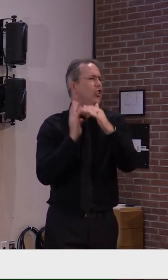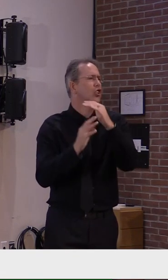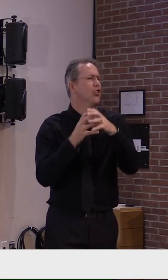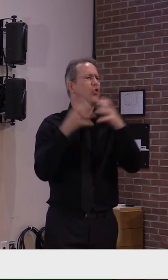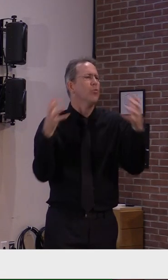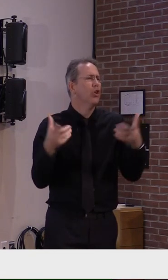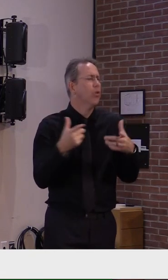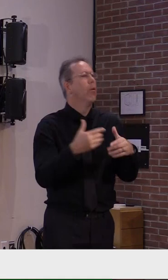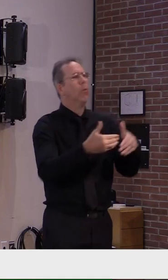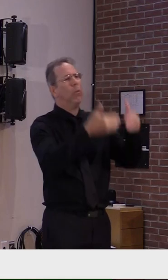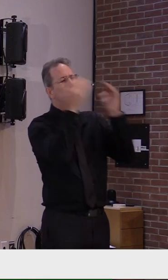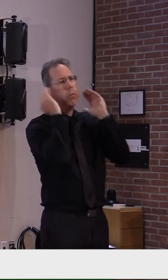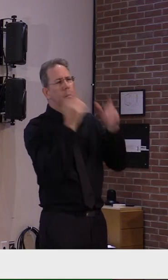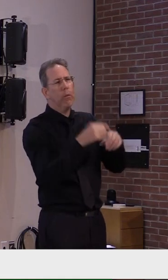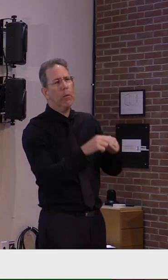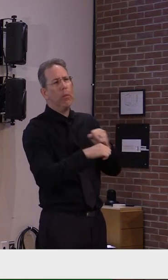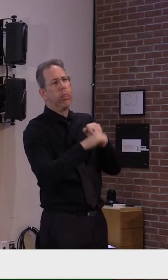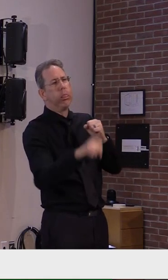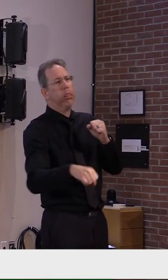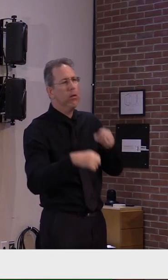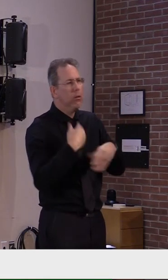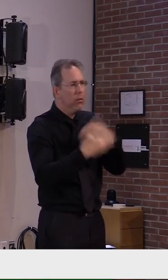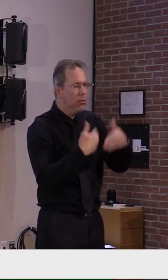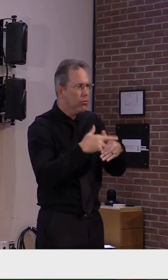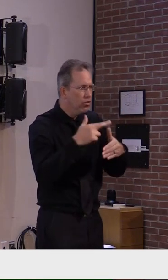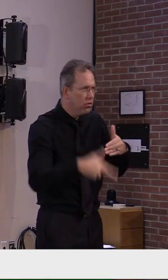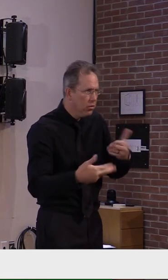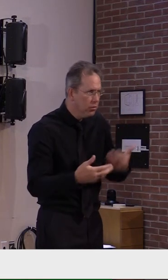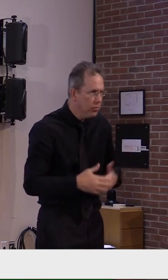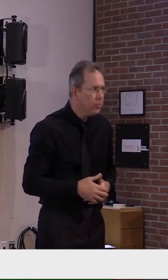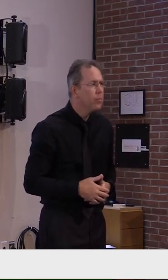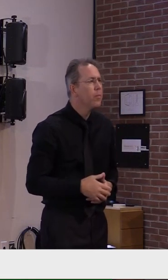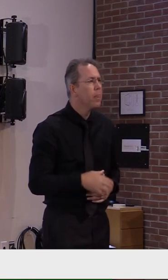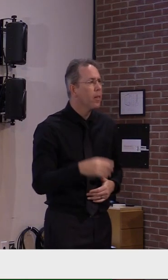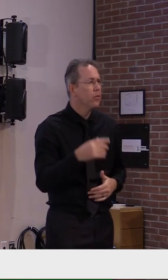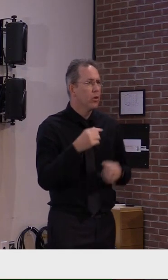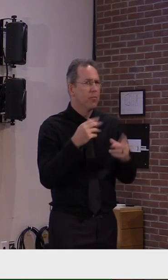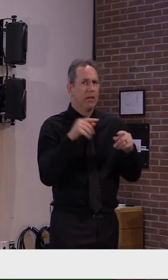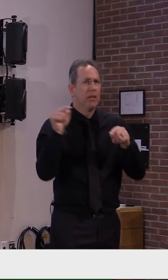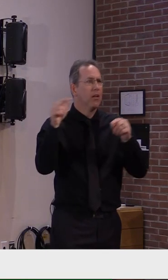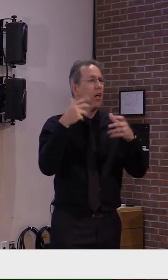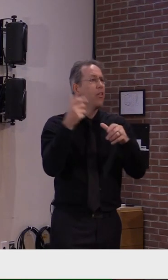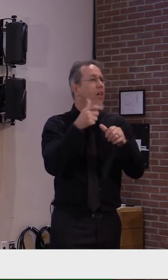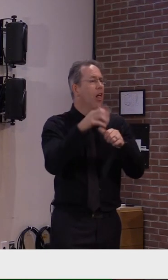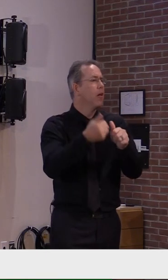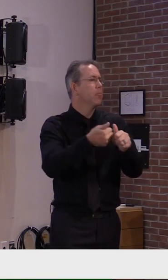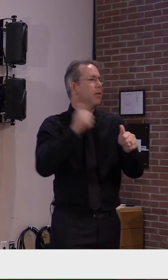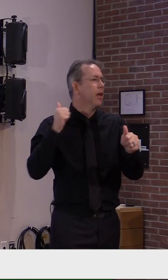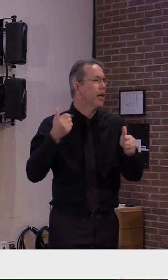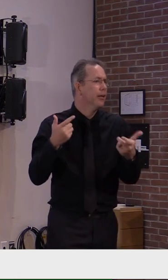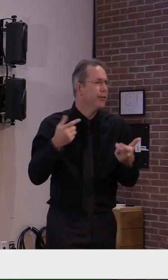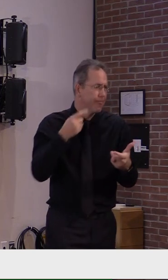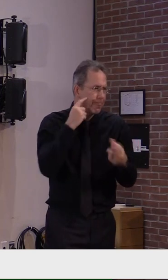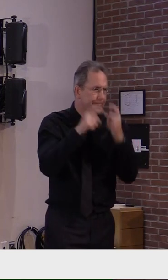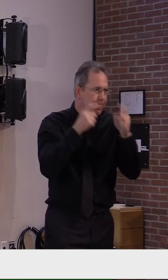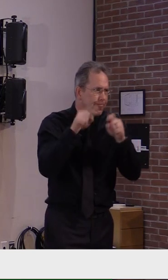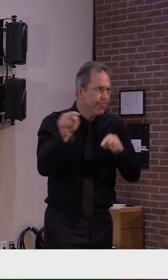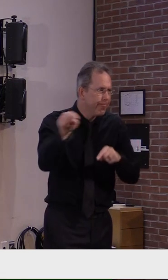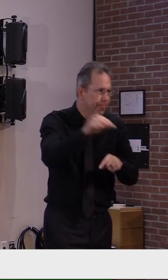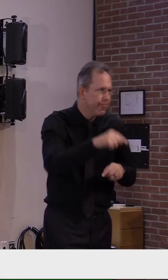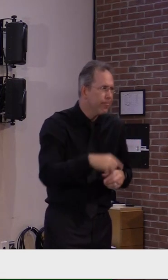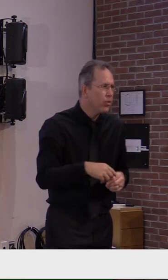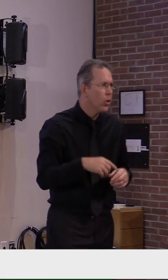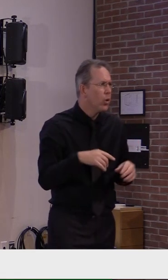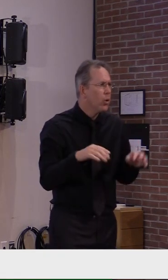backlogs in their labs. So it's important for your provider and you to know that it's important where the lab results